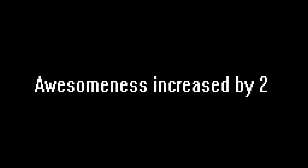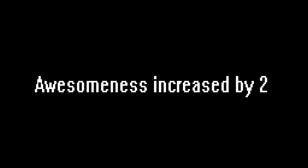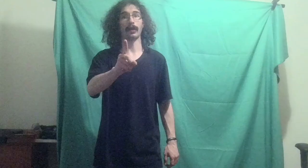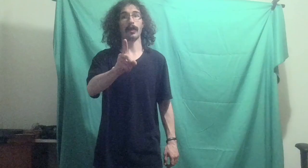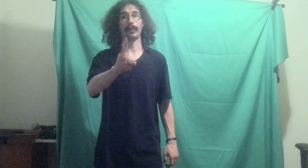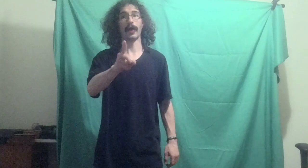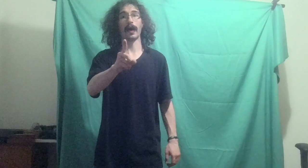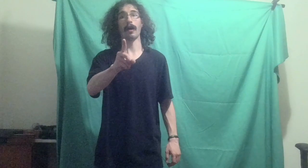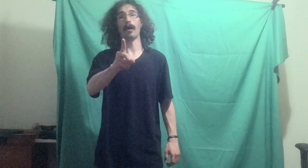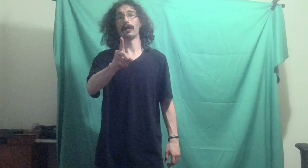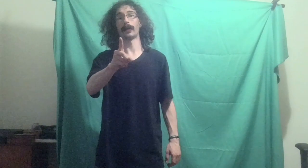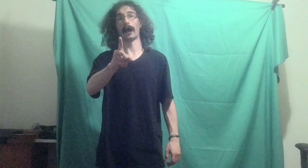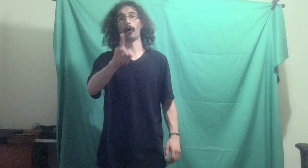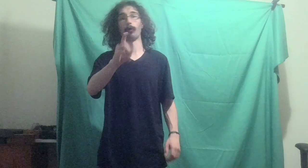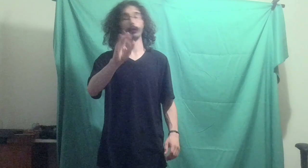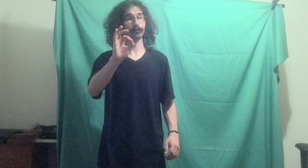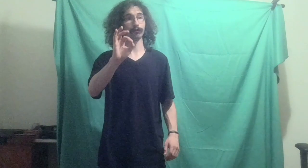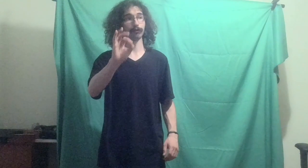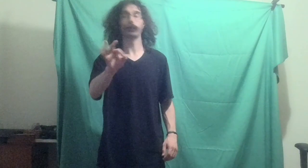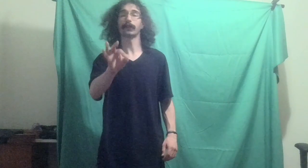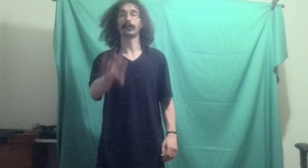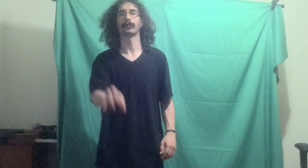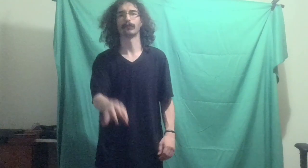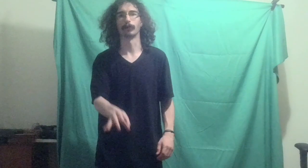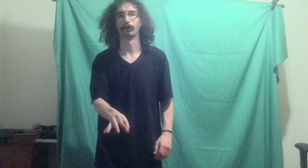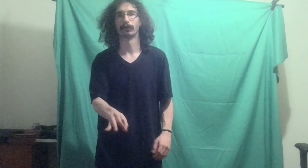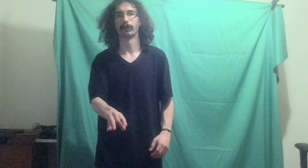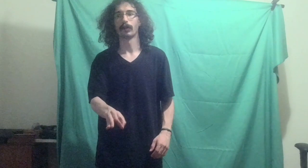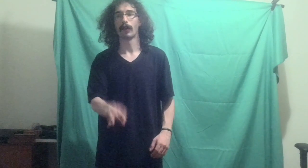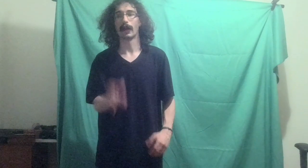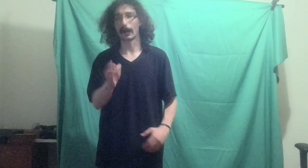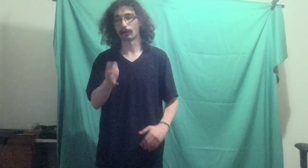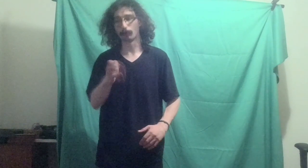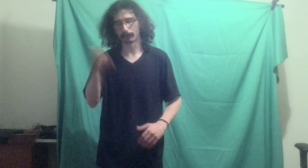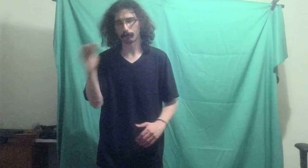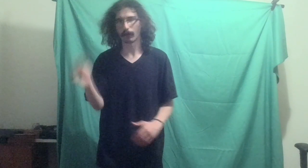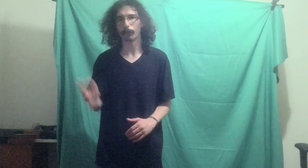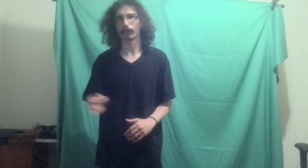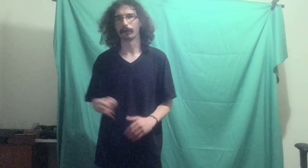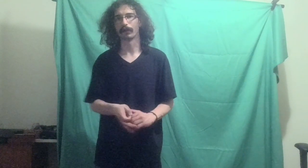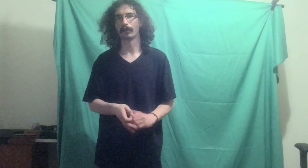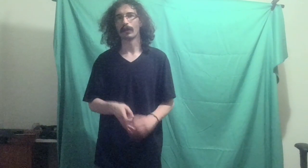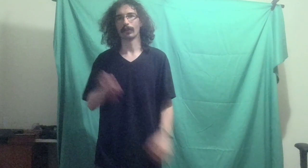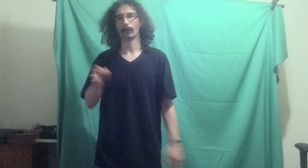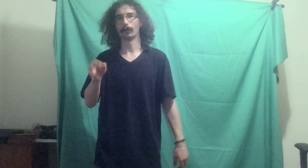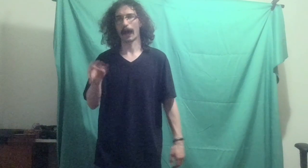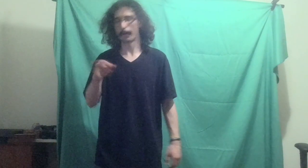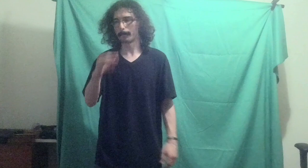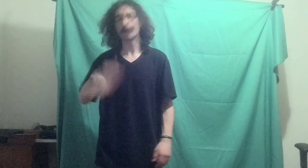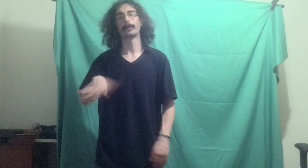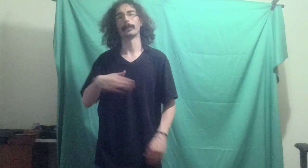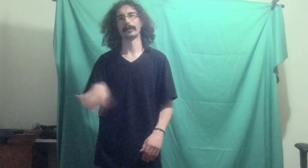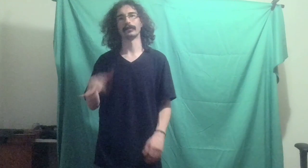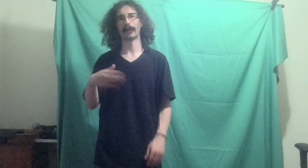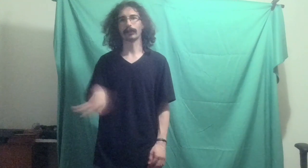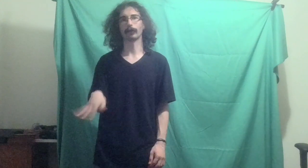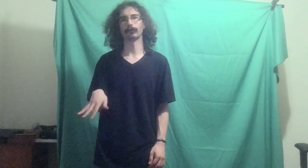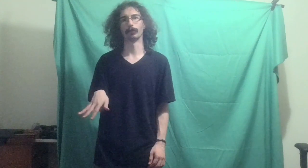that got almost 40,000 views. And I knew before I uploaded it that it would at minimum hit 10,000 views